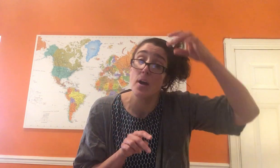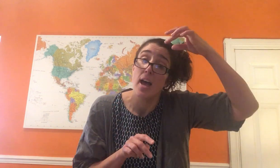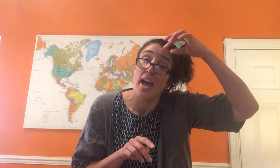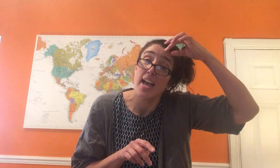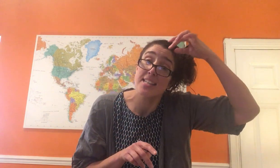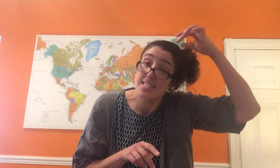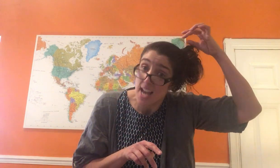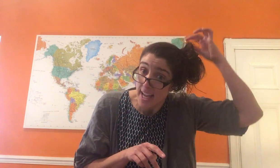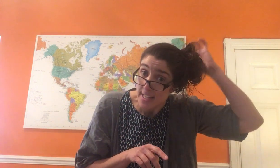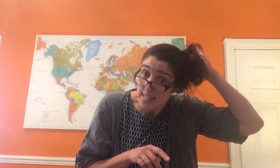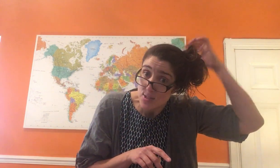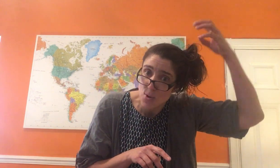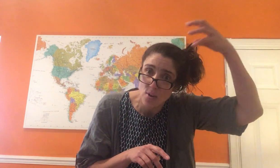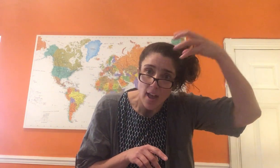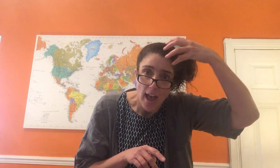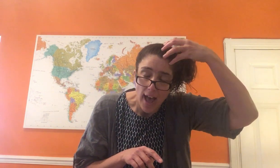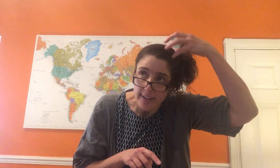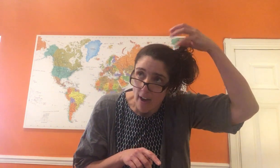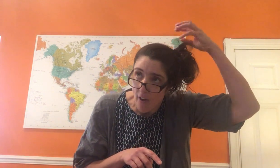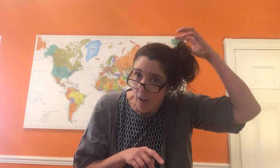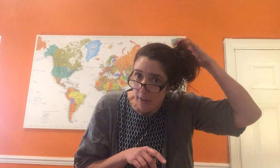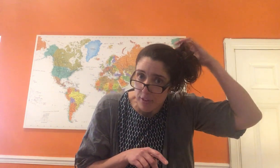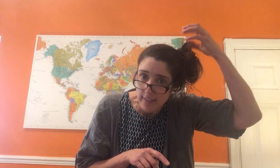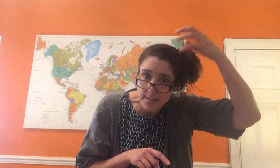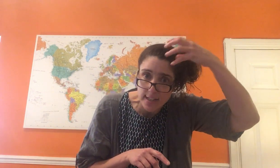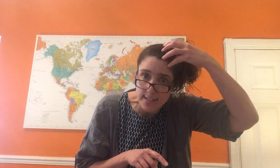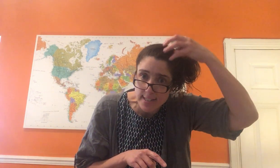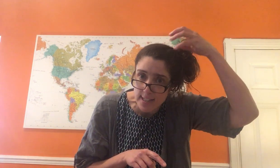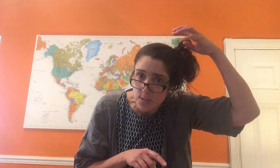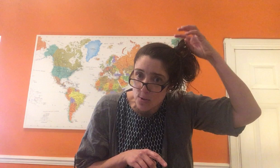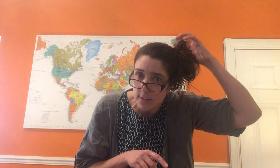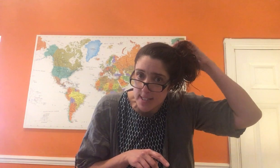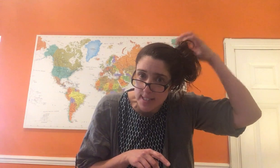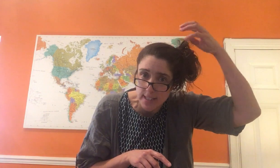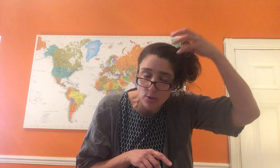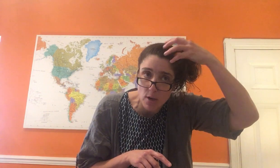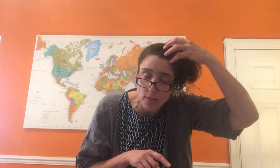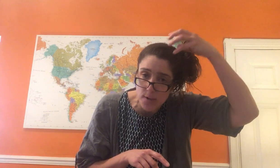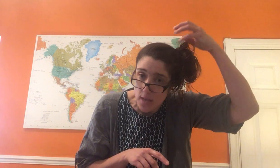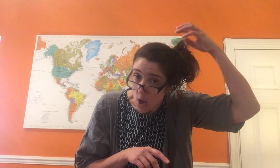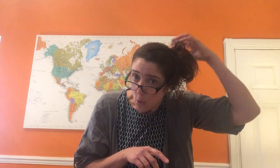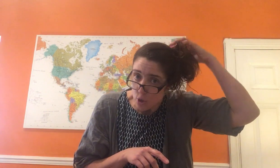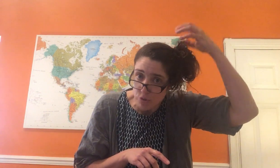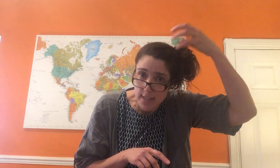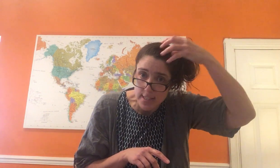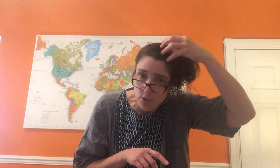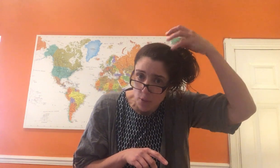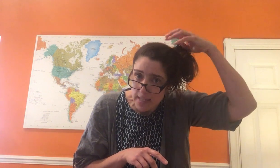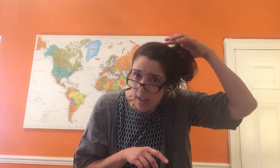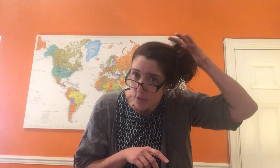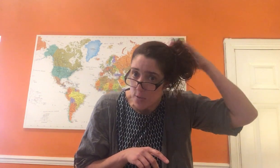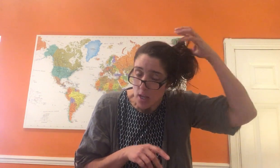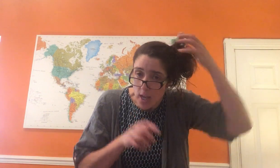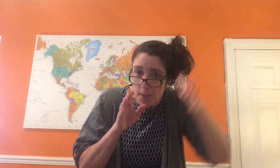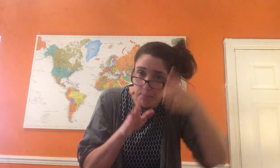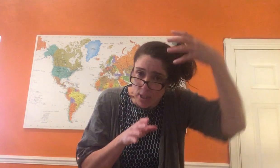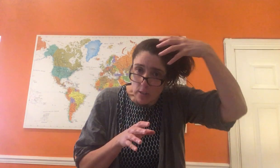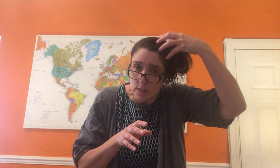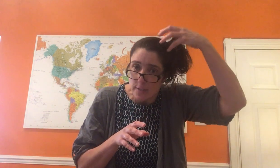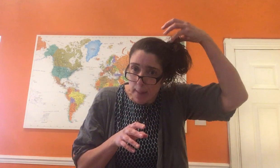a dinosaur and I think that's like a stegosaurus, isn't it? You know, those triceratops that have those prickles on their